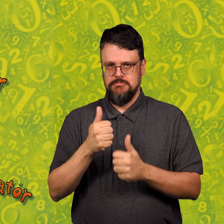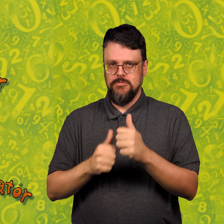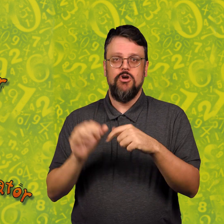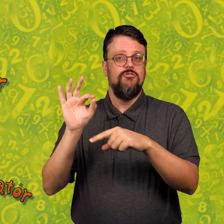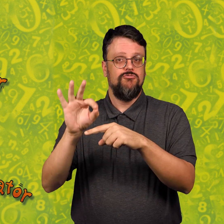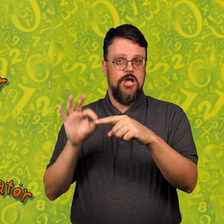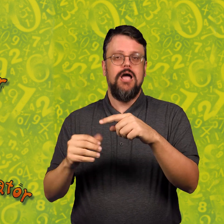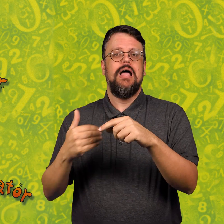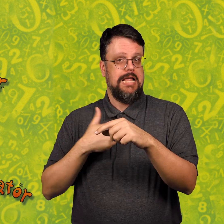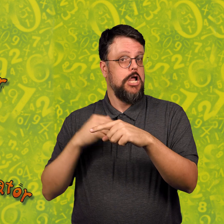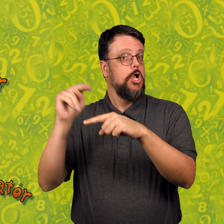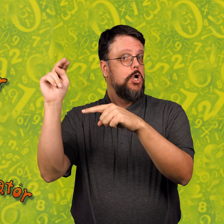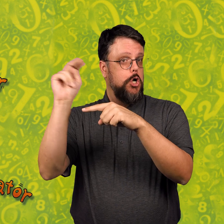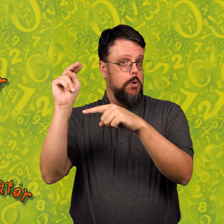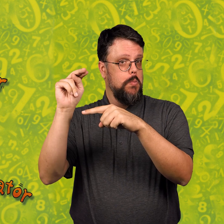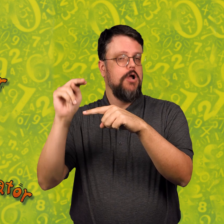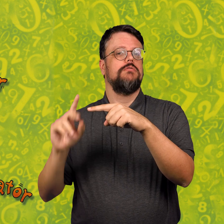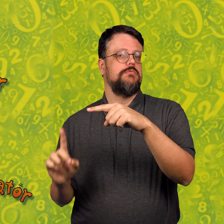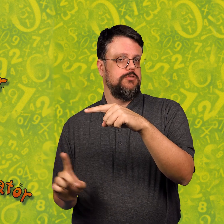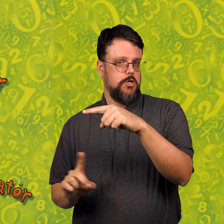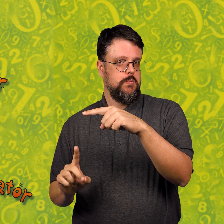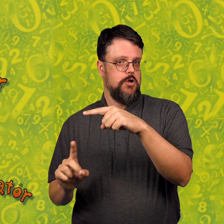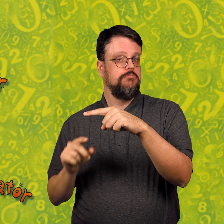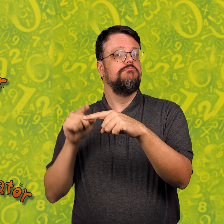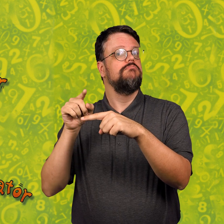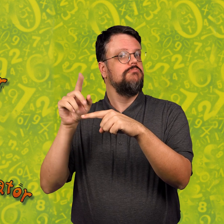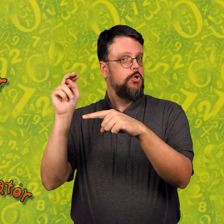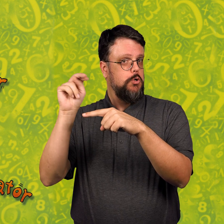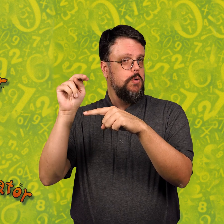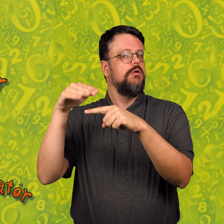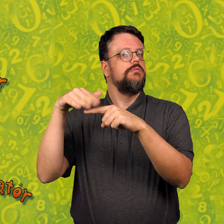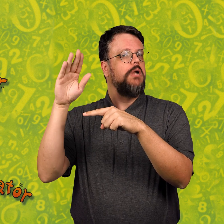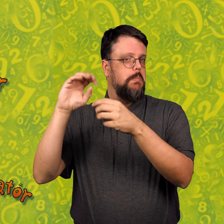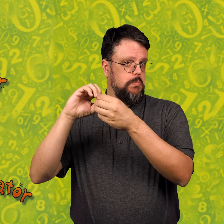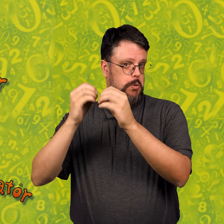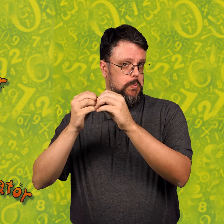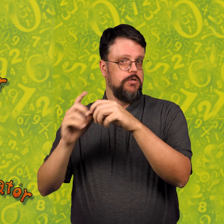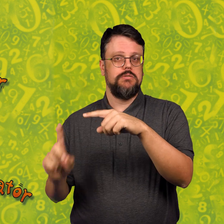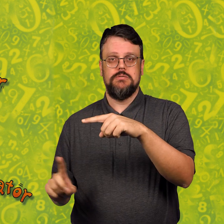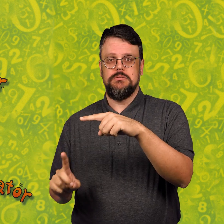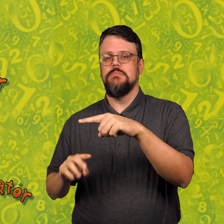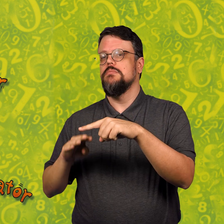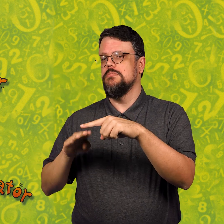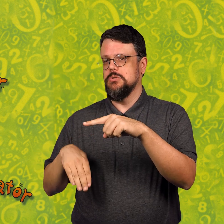Each fraction has a numerator and a denominator, a top number and a bottom number.